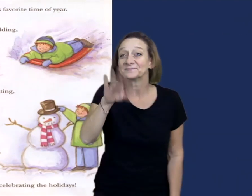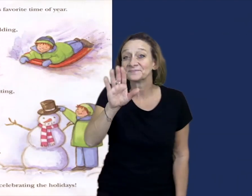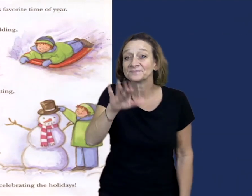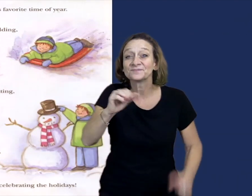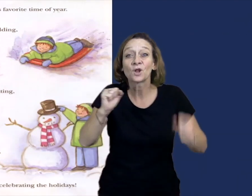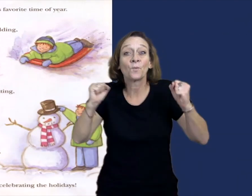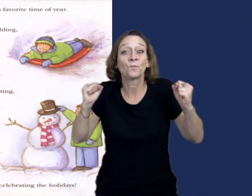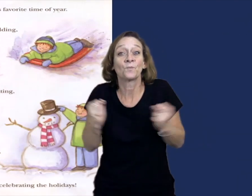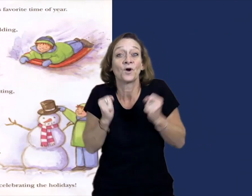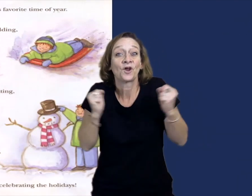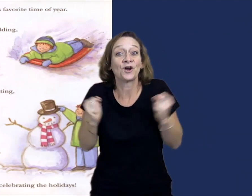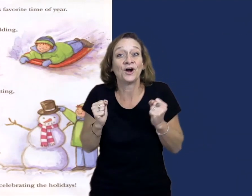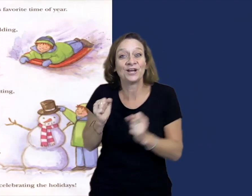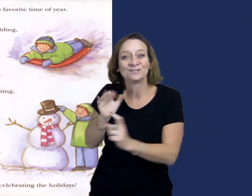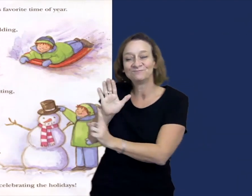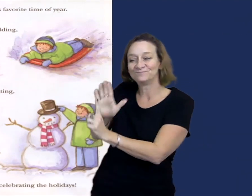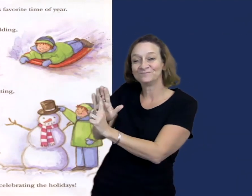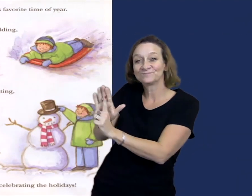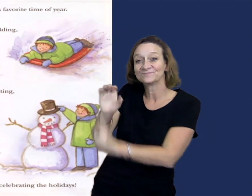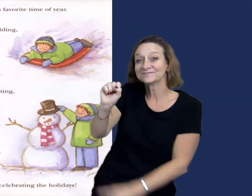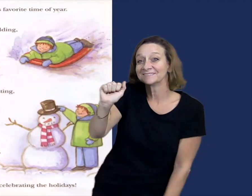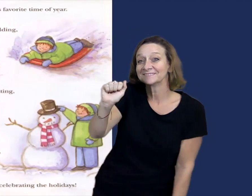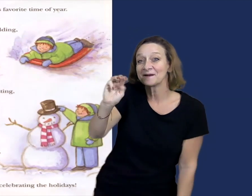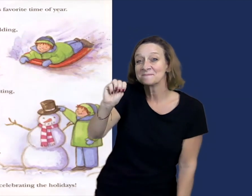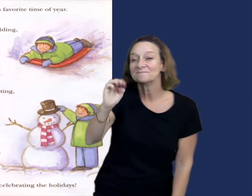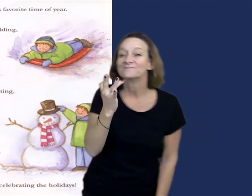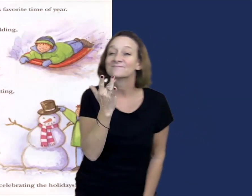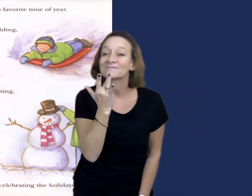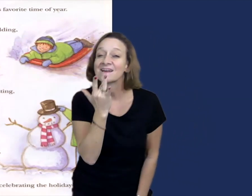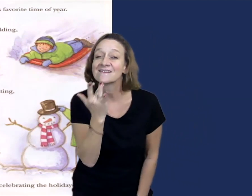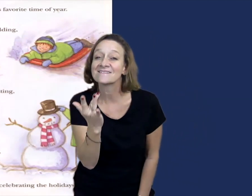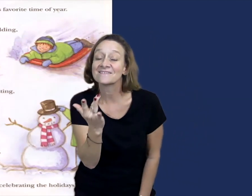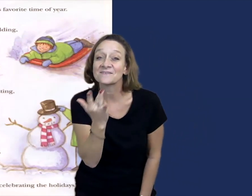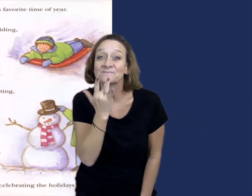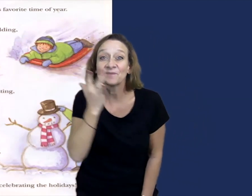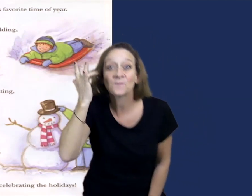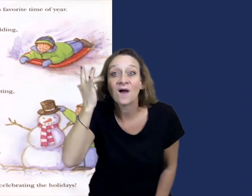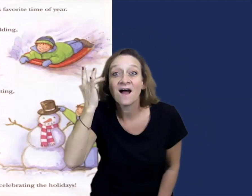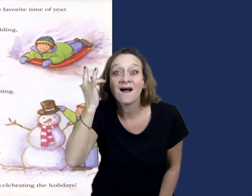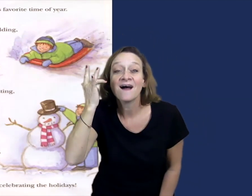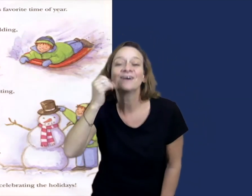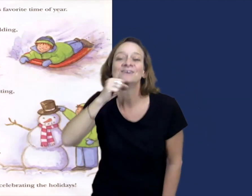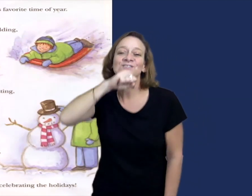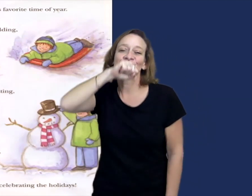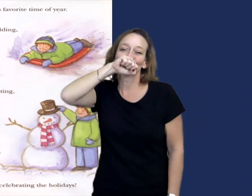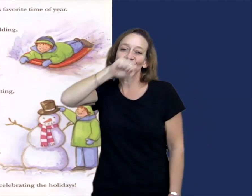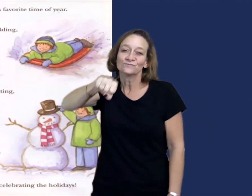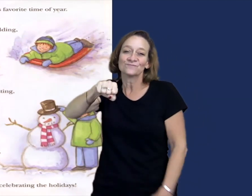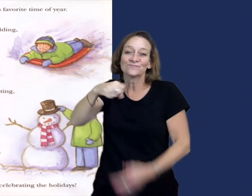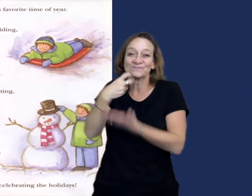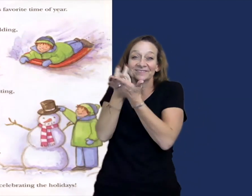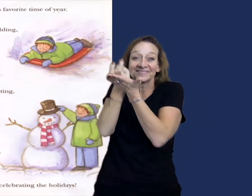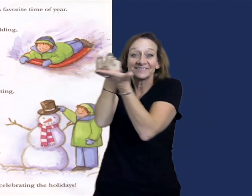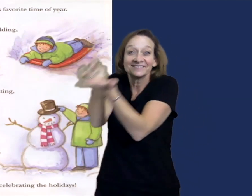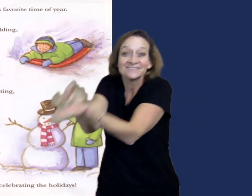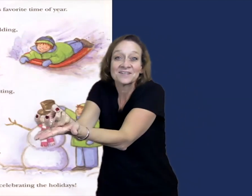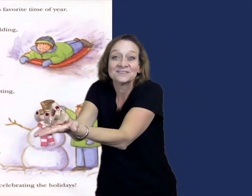Winter was Sam's favorite time of year. He loved sledding,